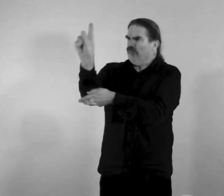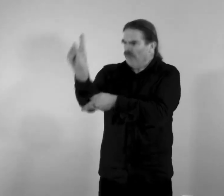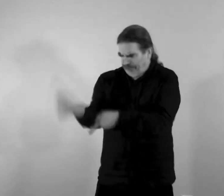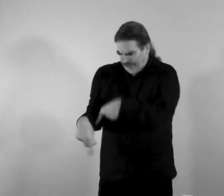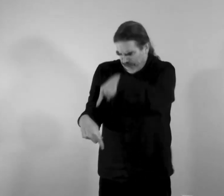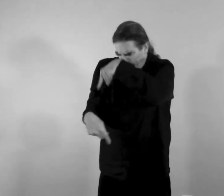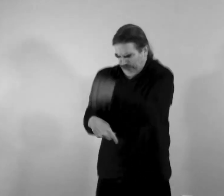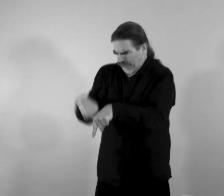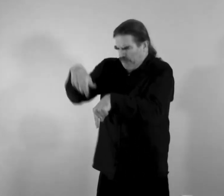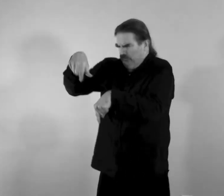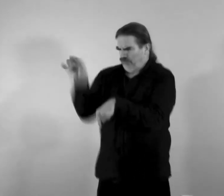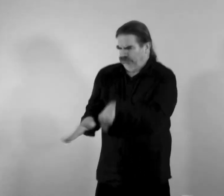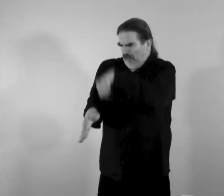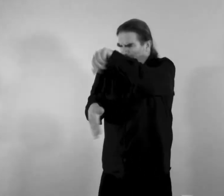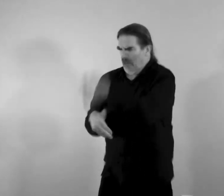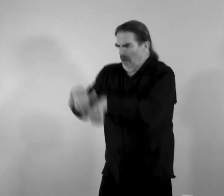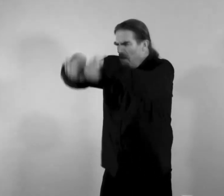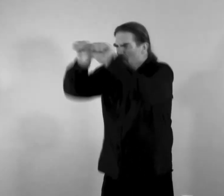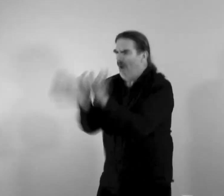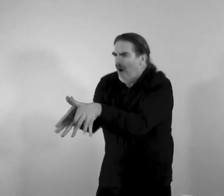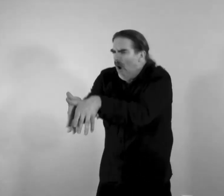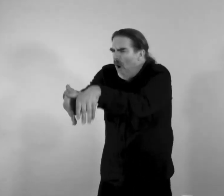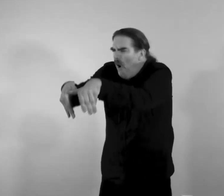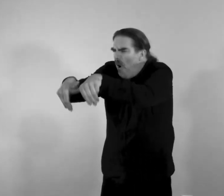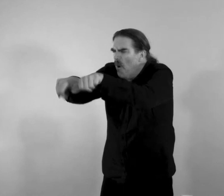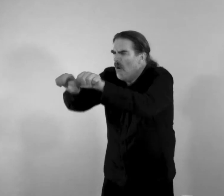The phoenix. Escaping.